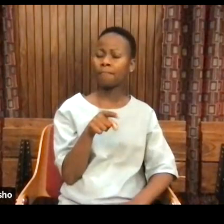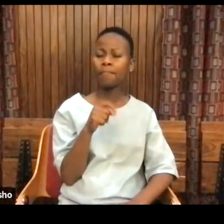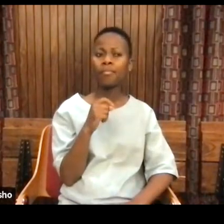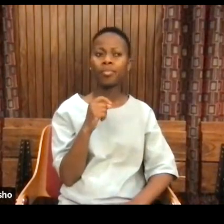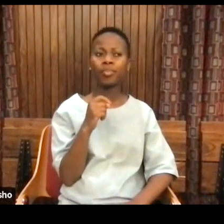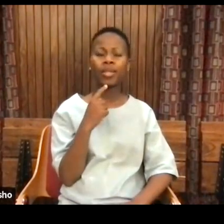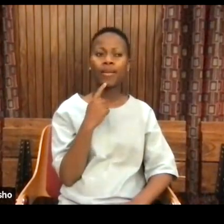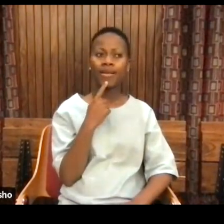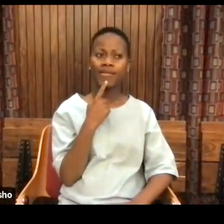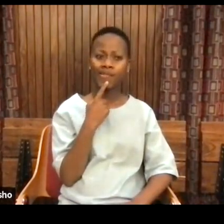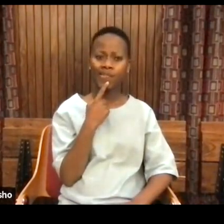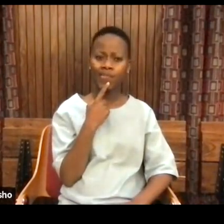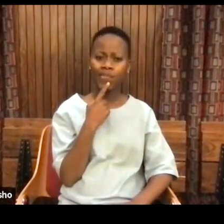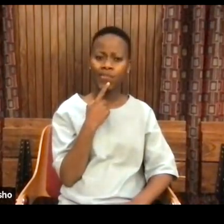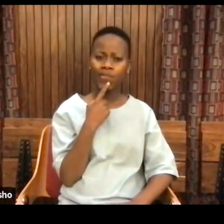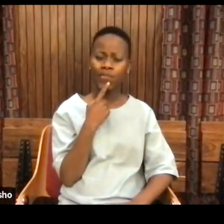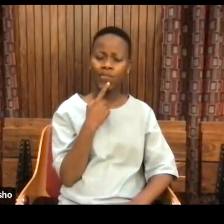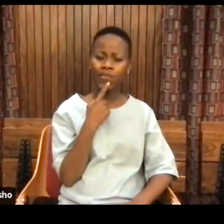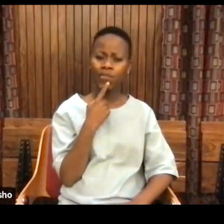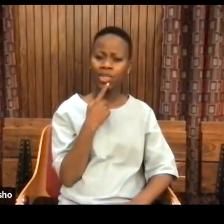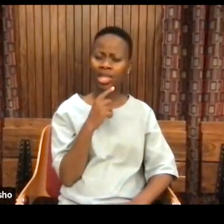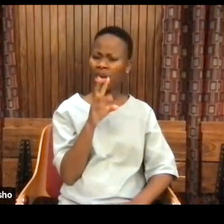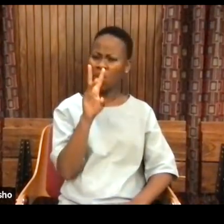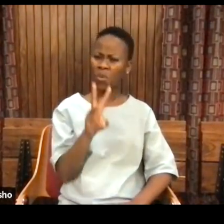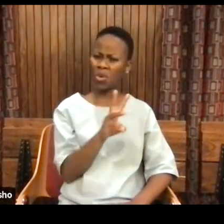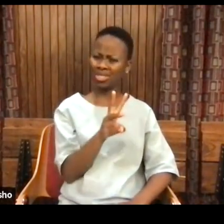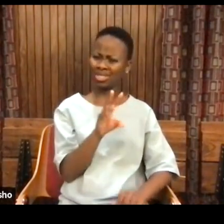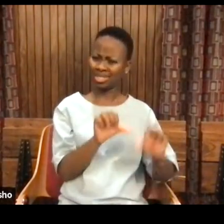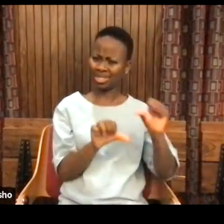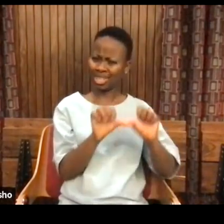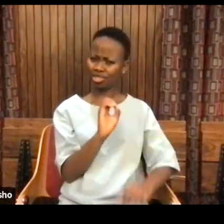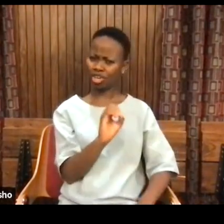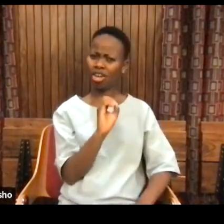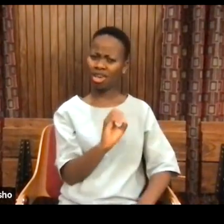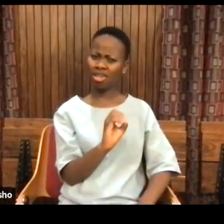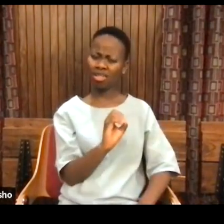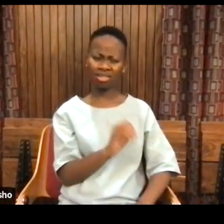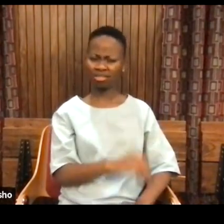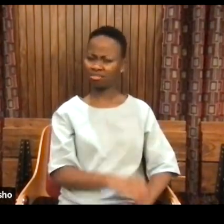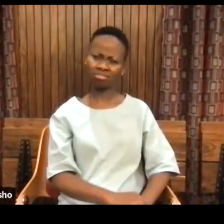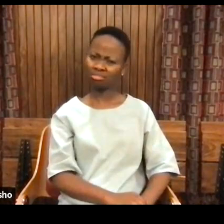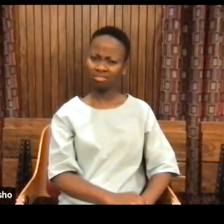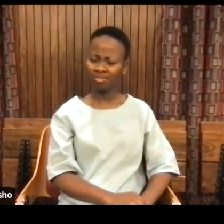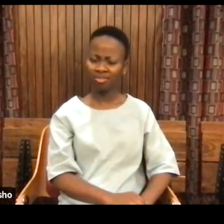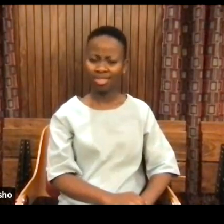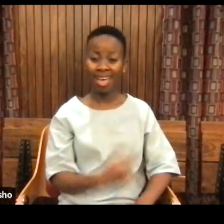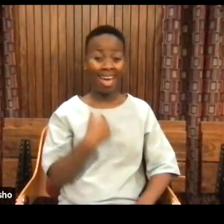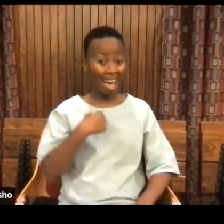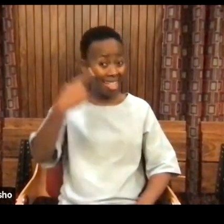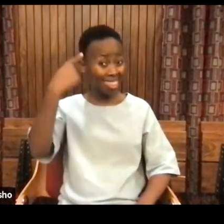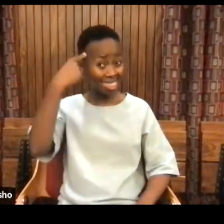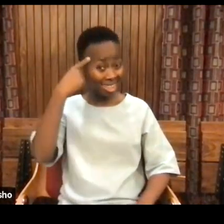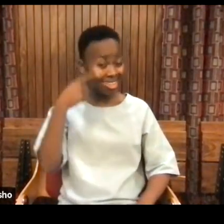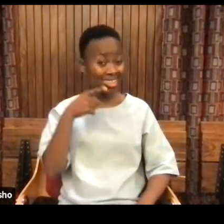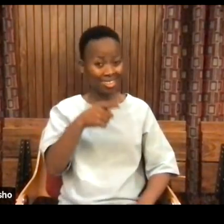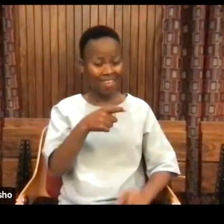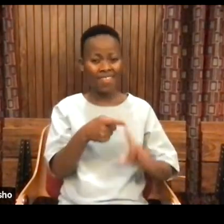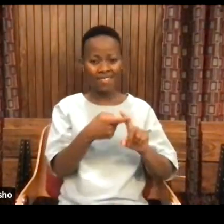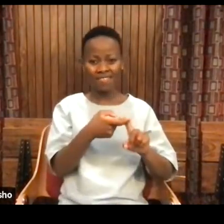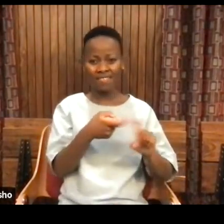I don't think we have anything called Western science. I think it comes from our